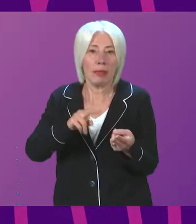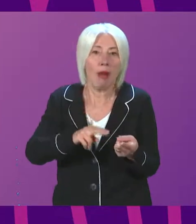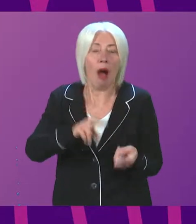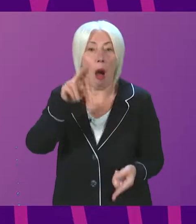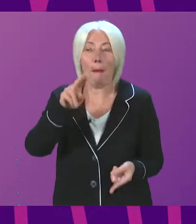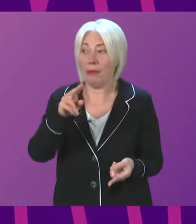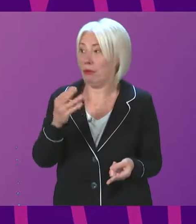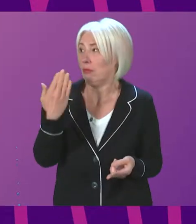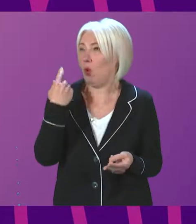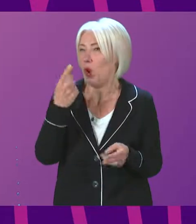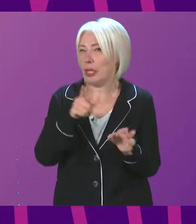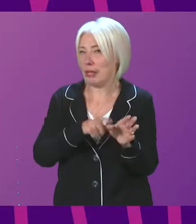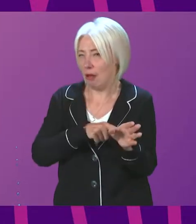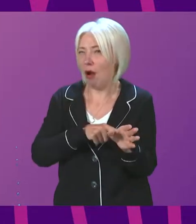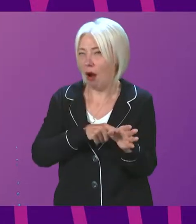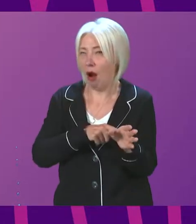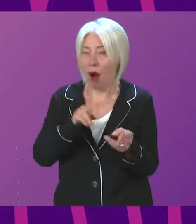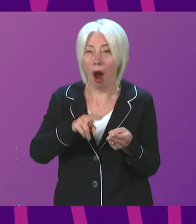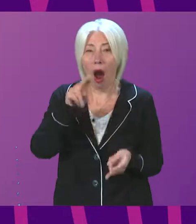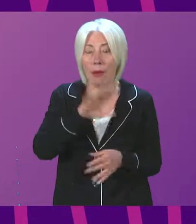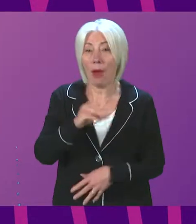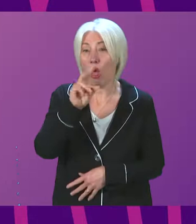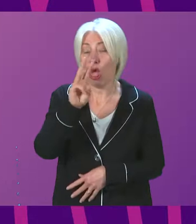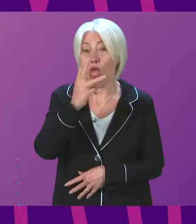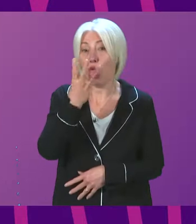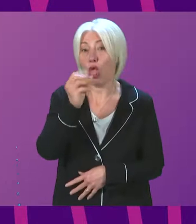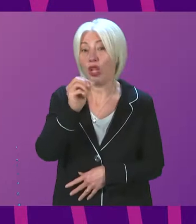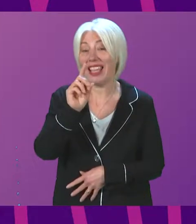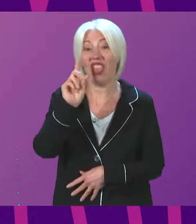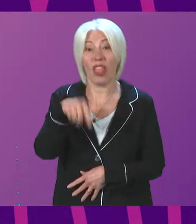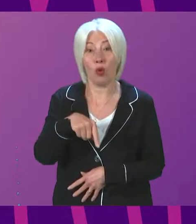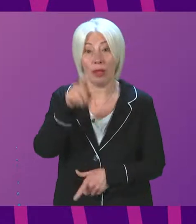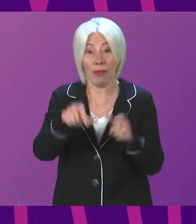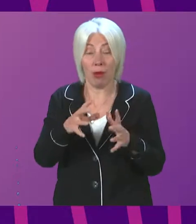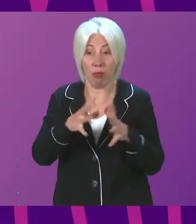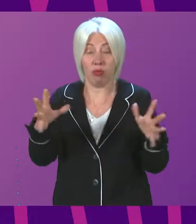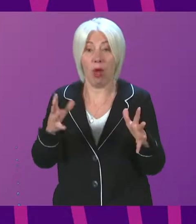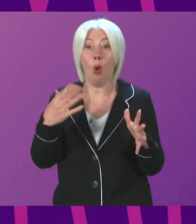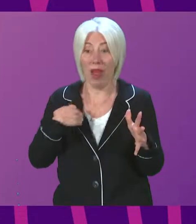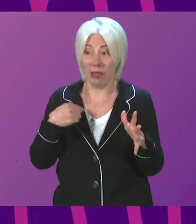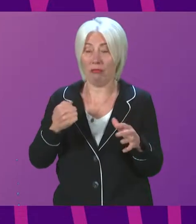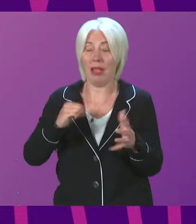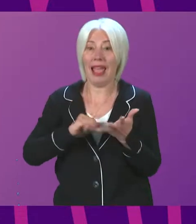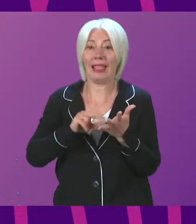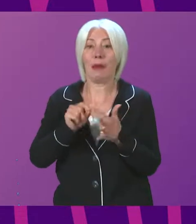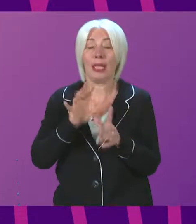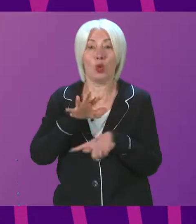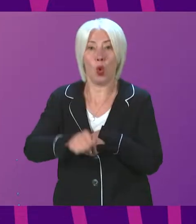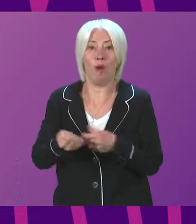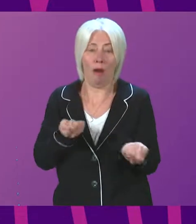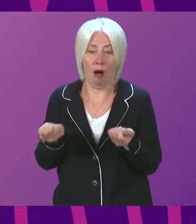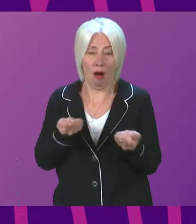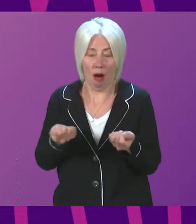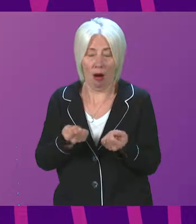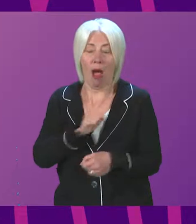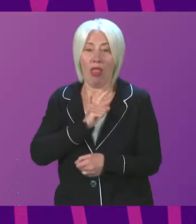just in the last year and up by almost 30,000 since this government took office. And it is why we are investing specifically